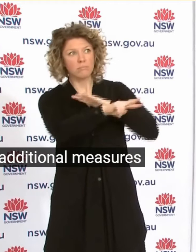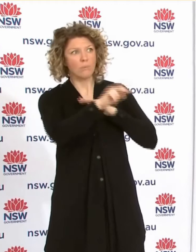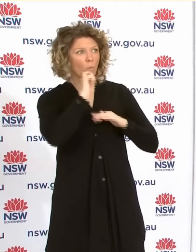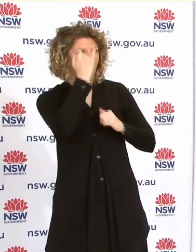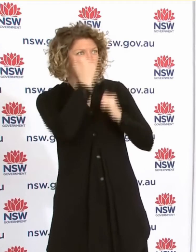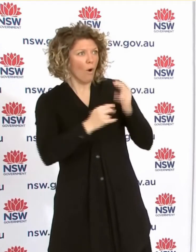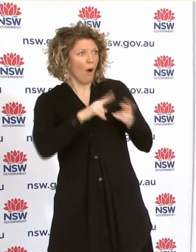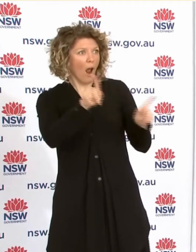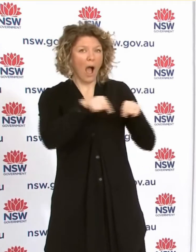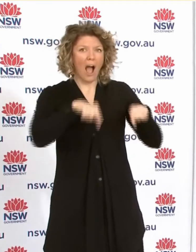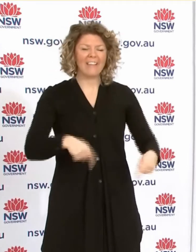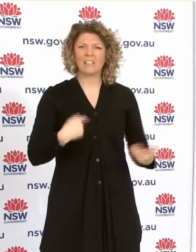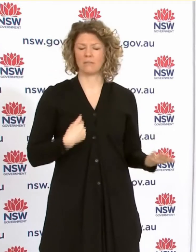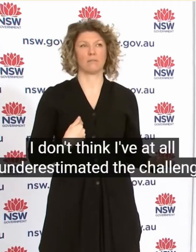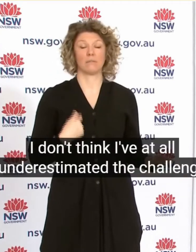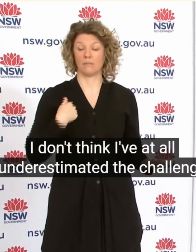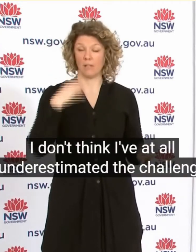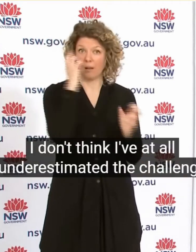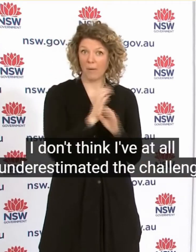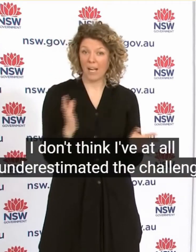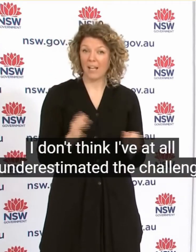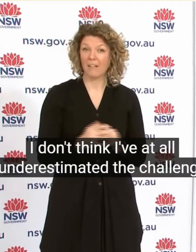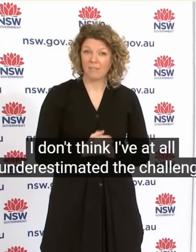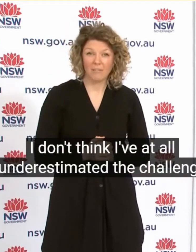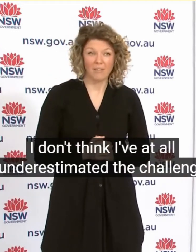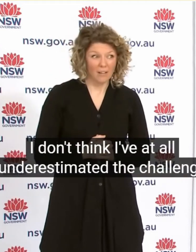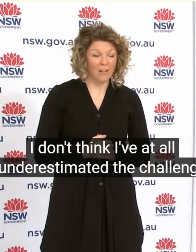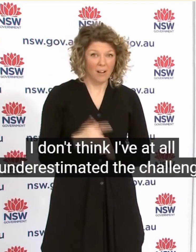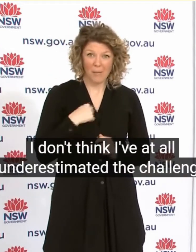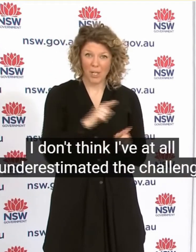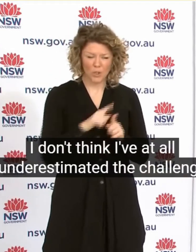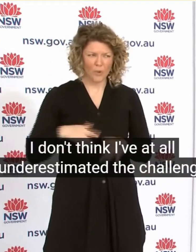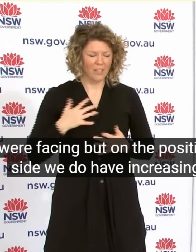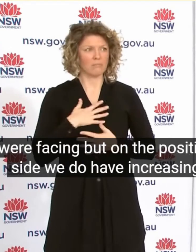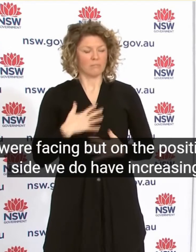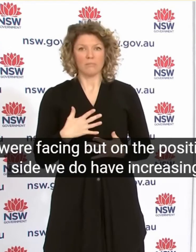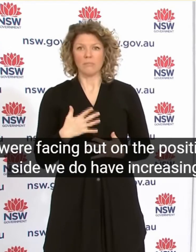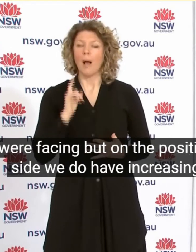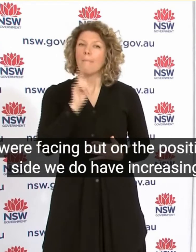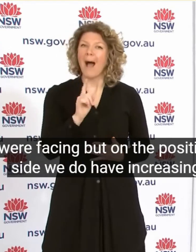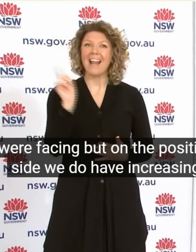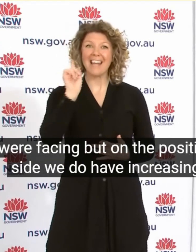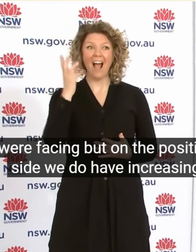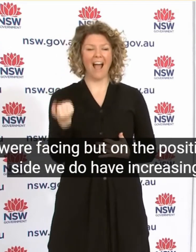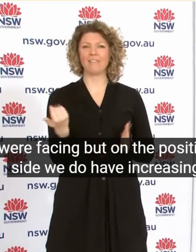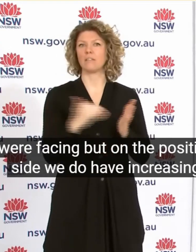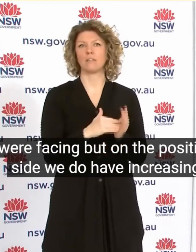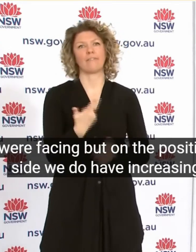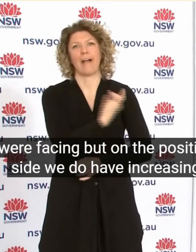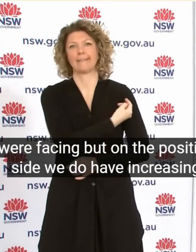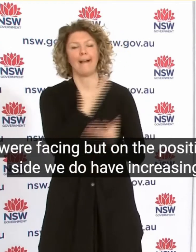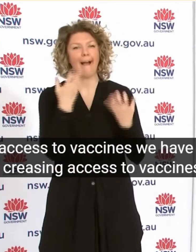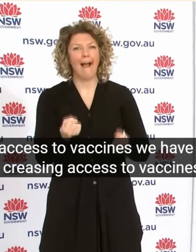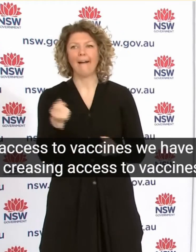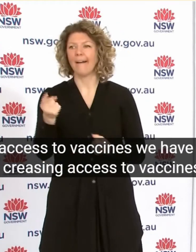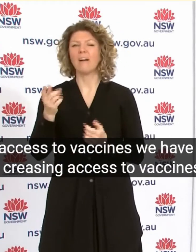Side We Do Have Increasing Access To Vaccines We Have Increasing Access To Vaccines Through Pharmacies